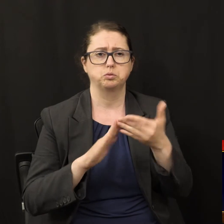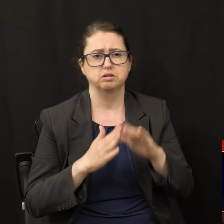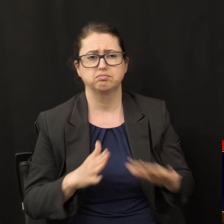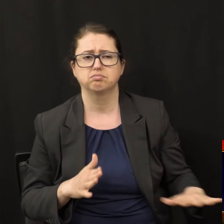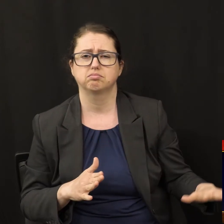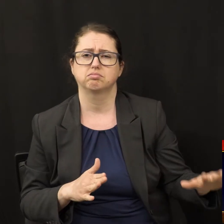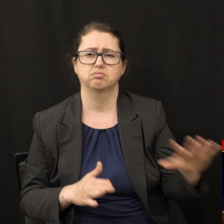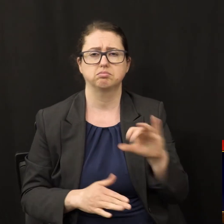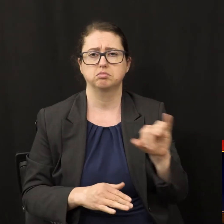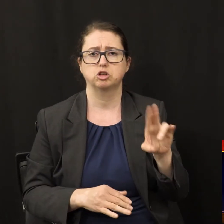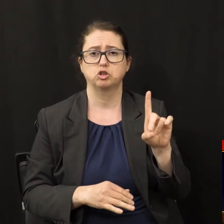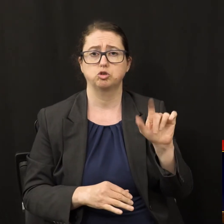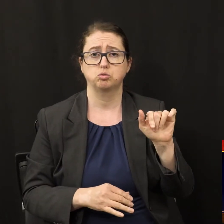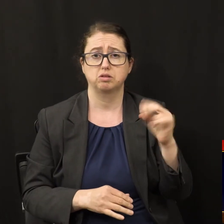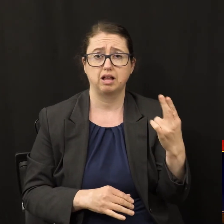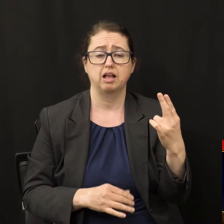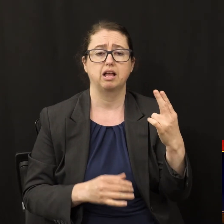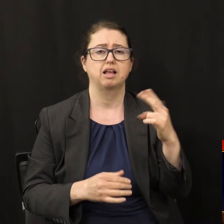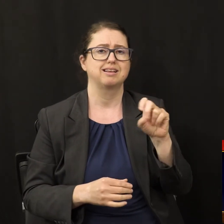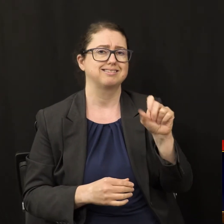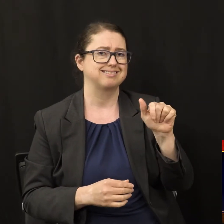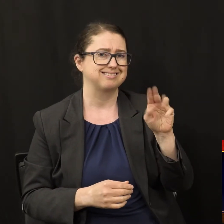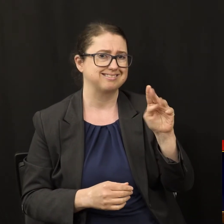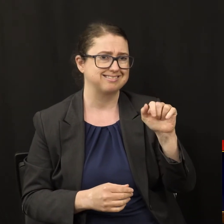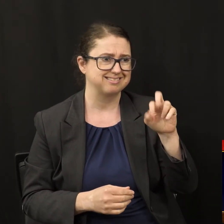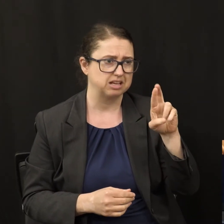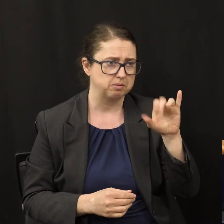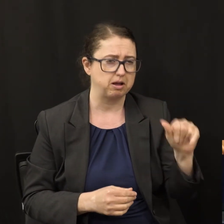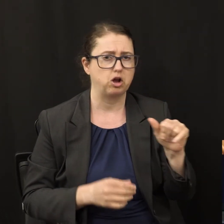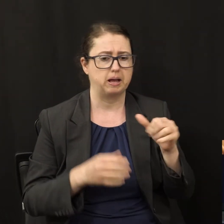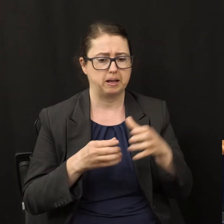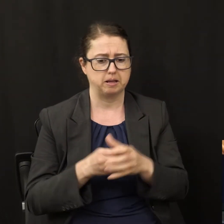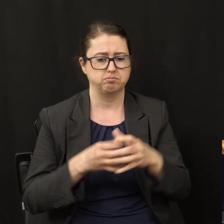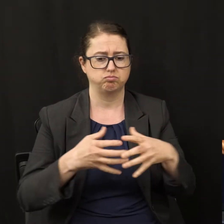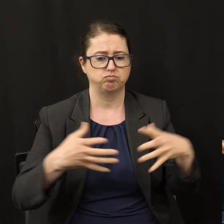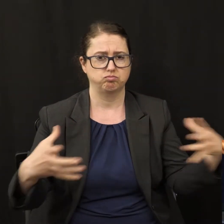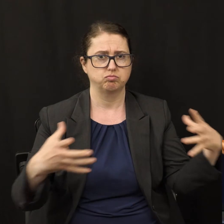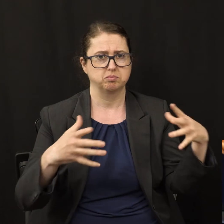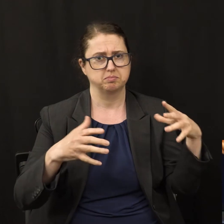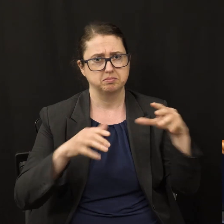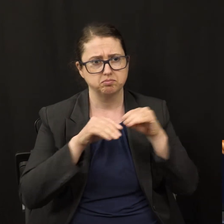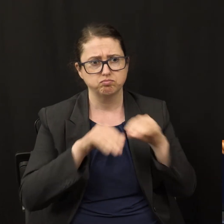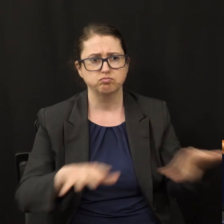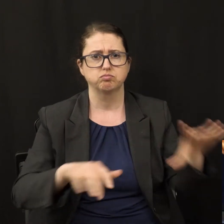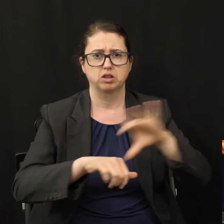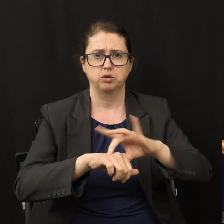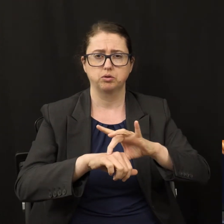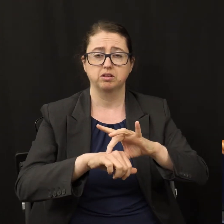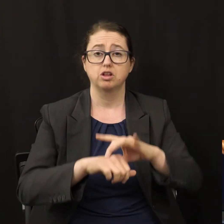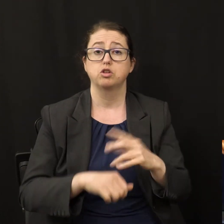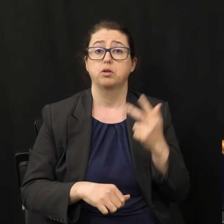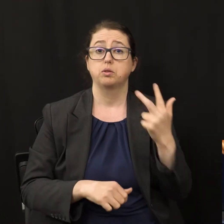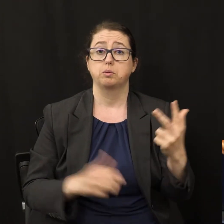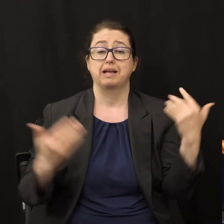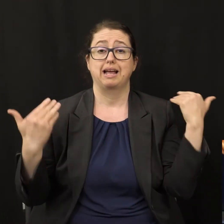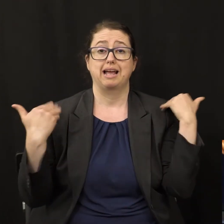and Samaria and to the end of the earth. So these three angels actually represent God